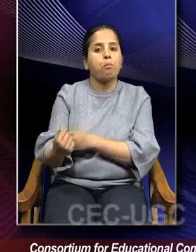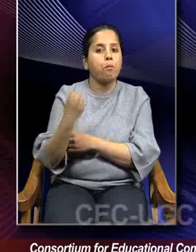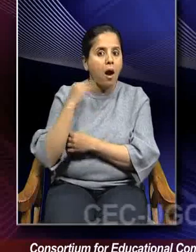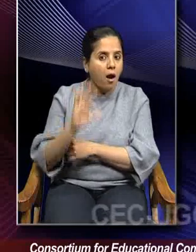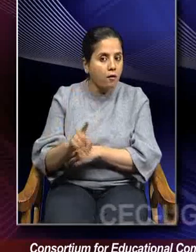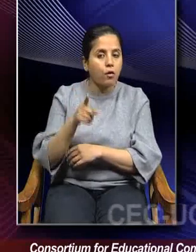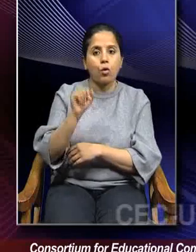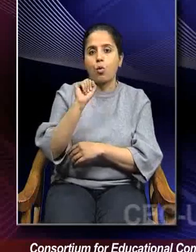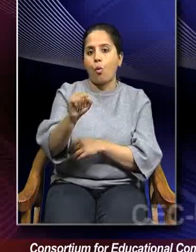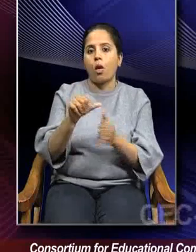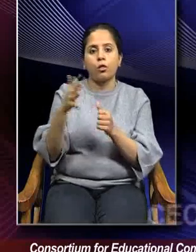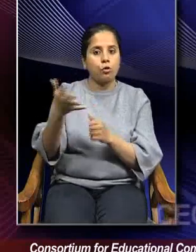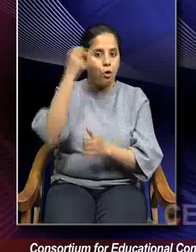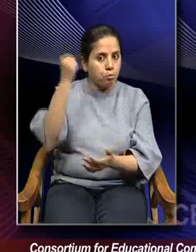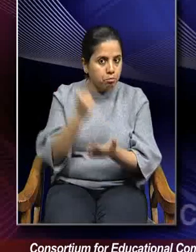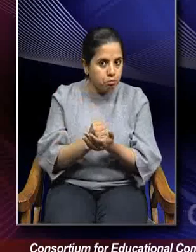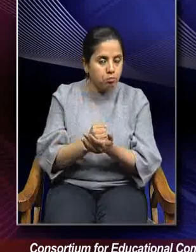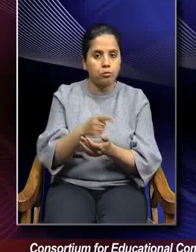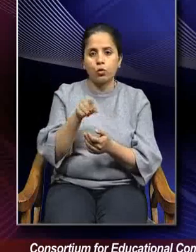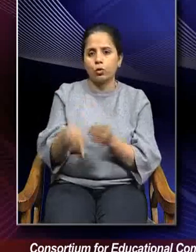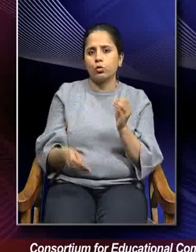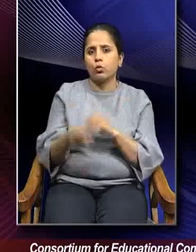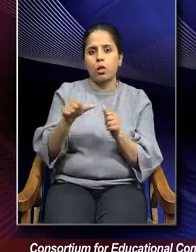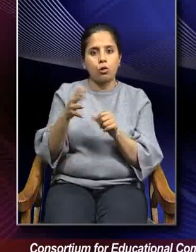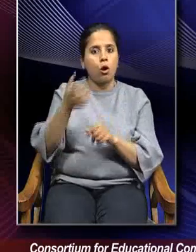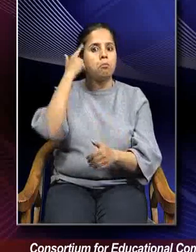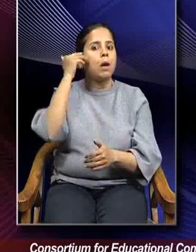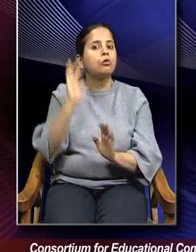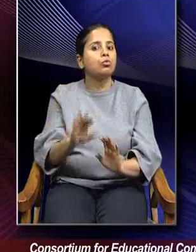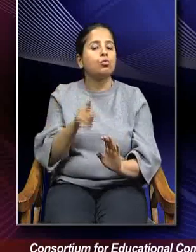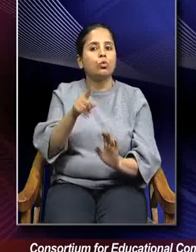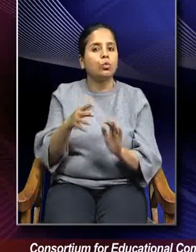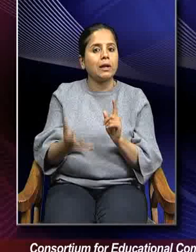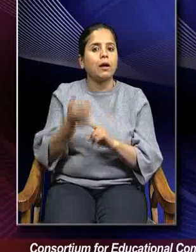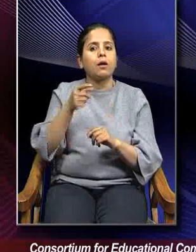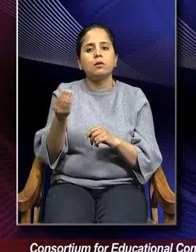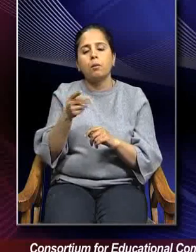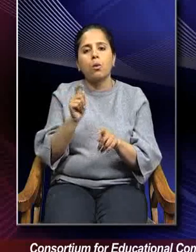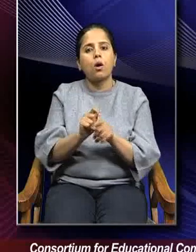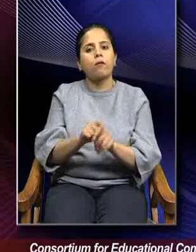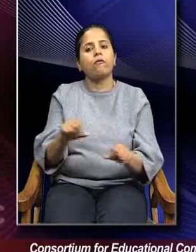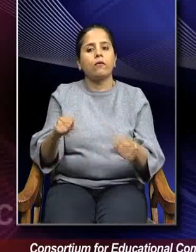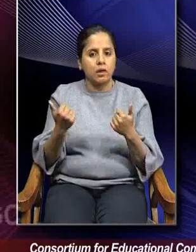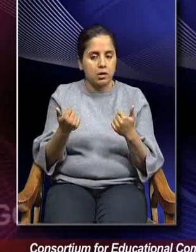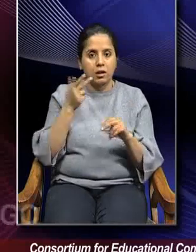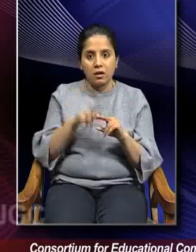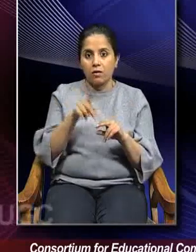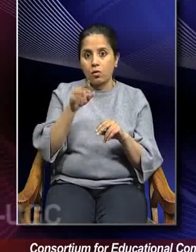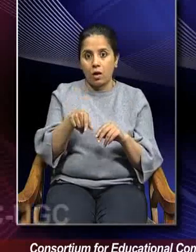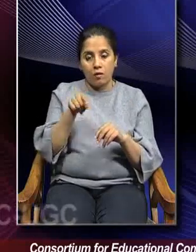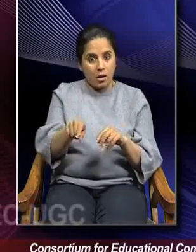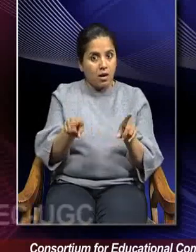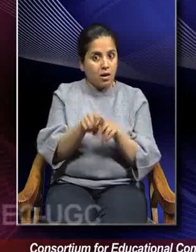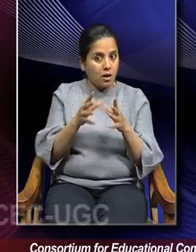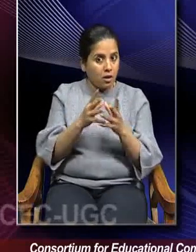you have to use your authority, you have to become little authoritative to get a specific work done if you are resorting to this